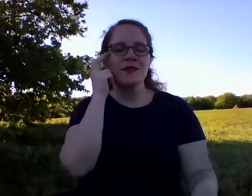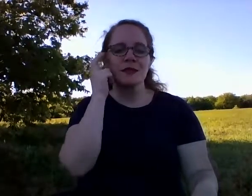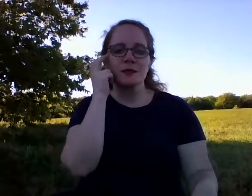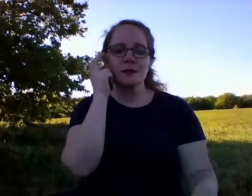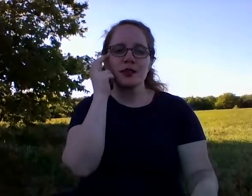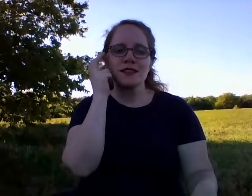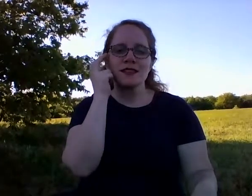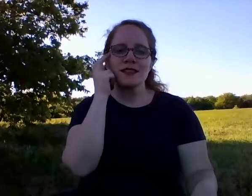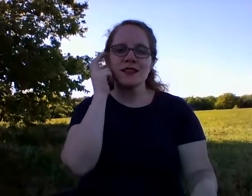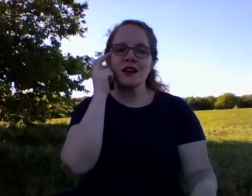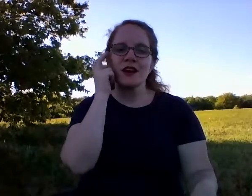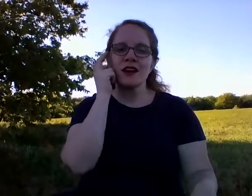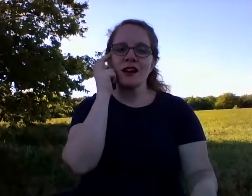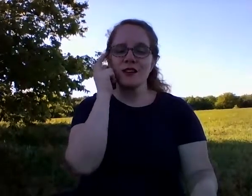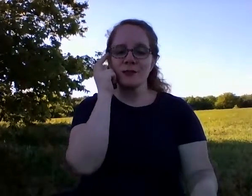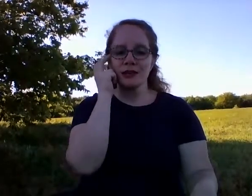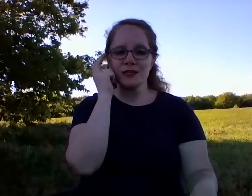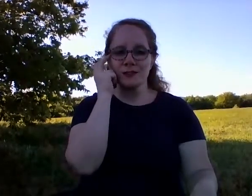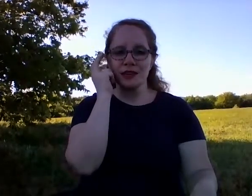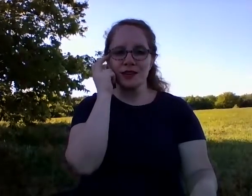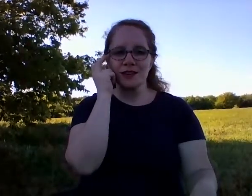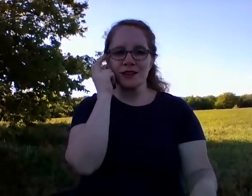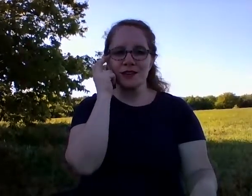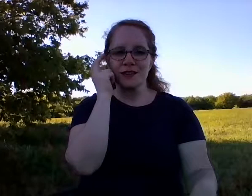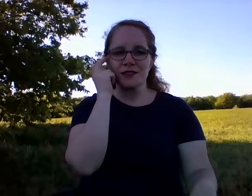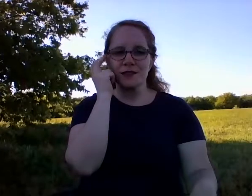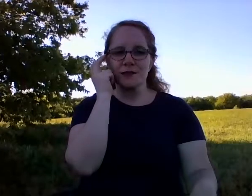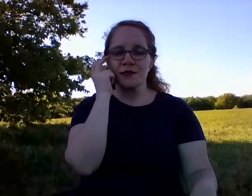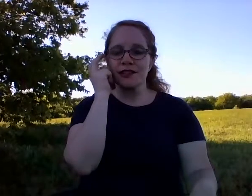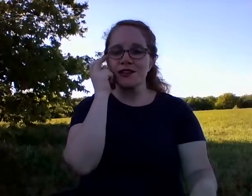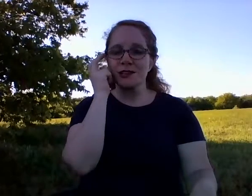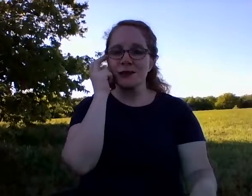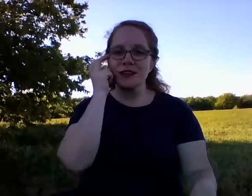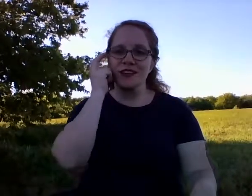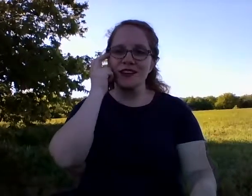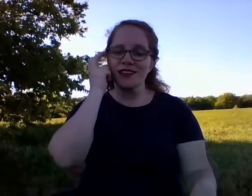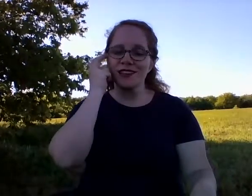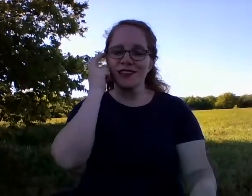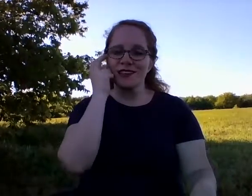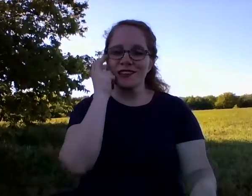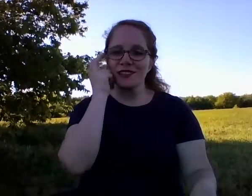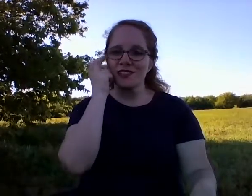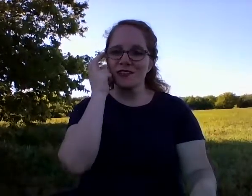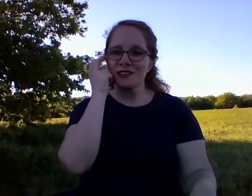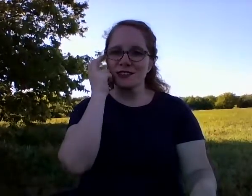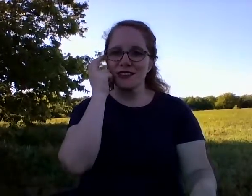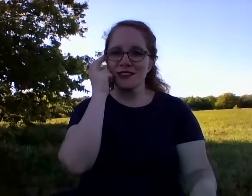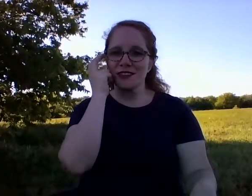Blessed are all the peacemakers, for they shall be called the children of God.